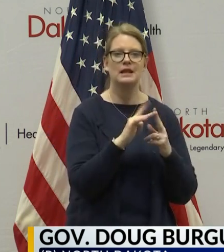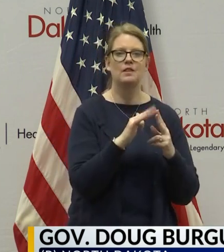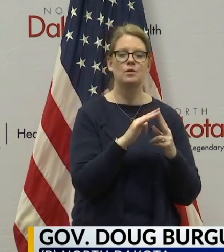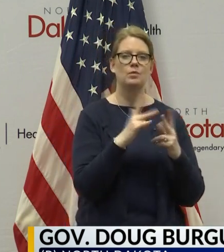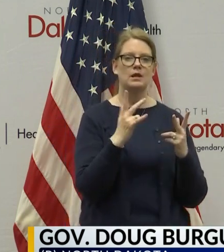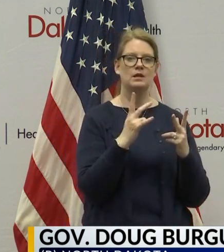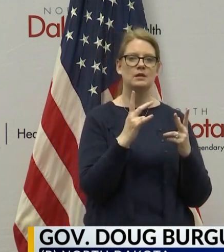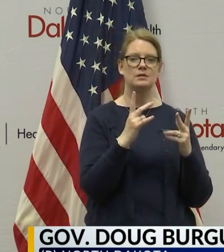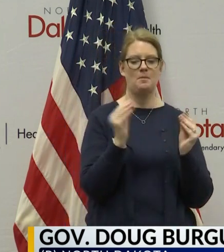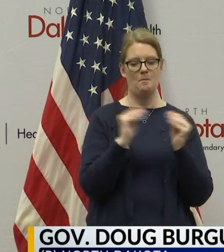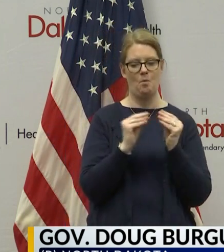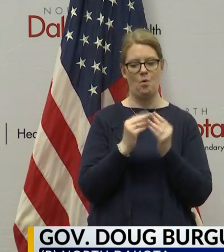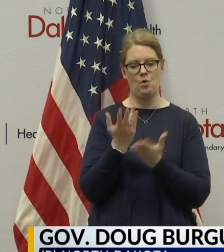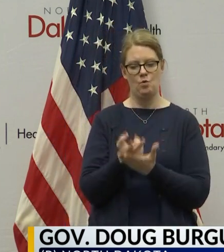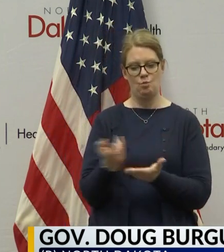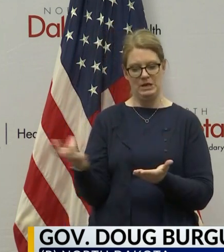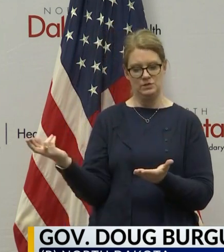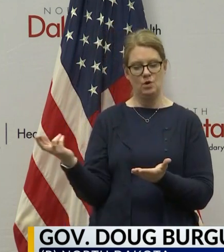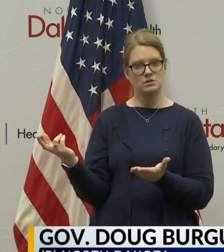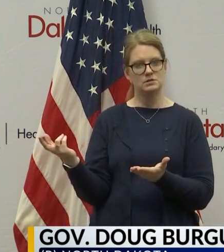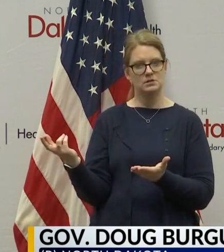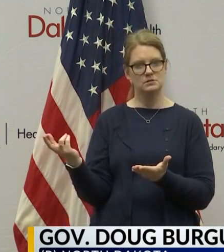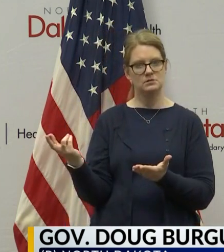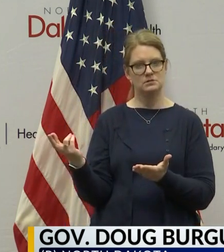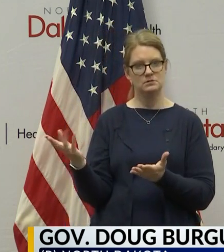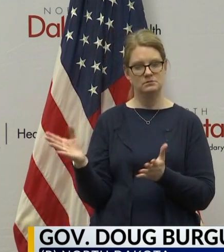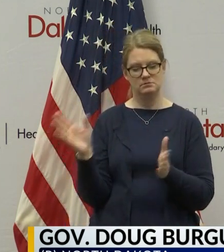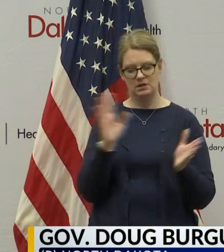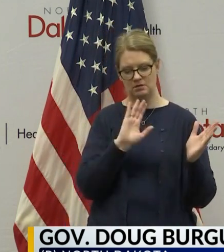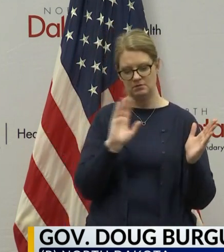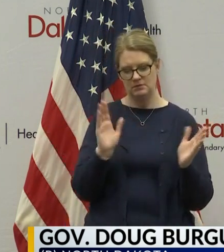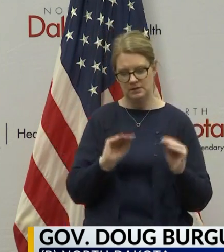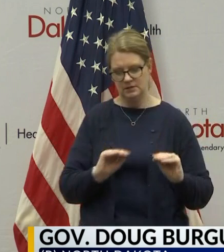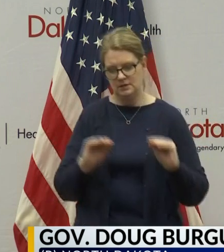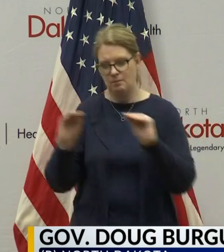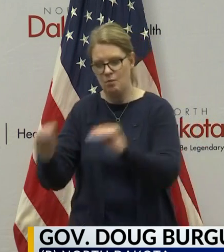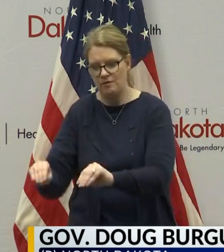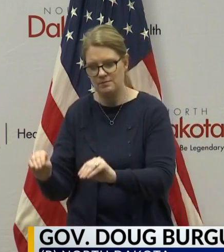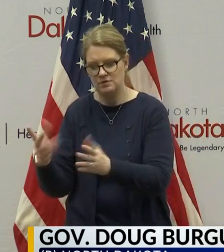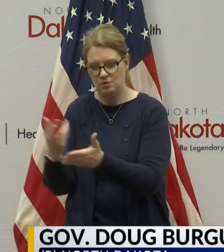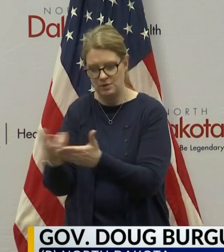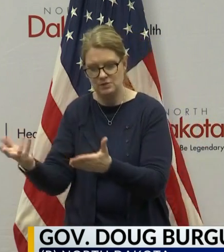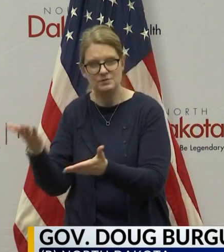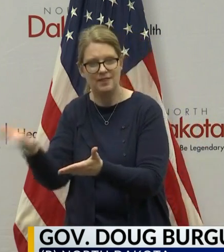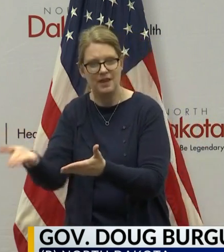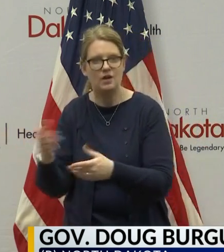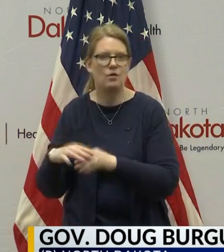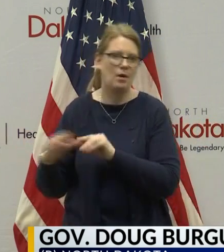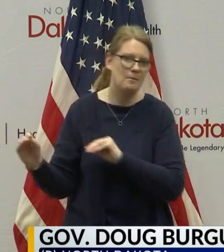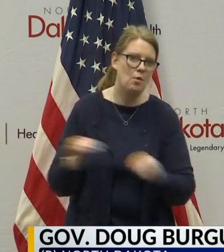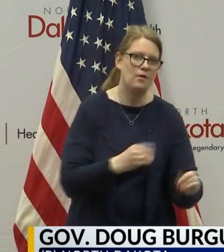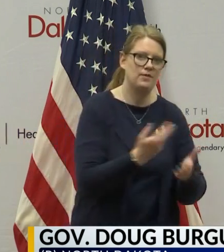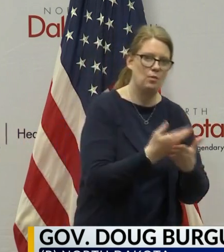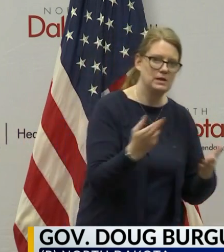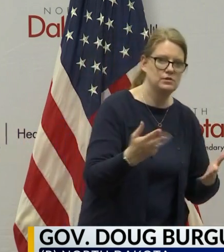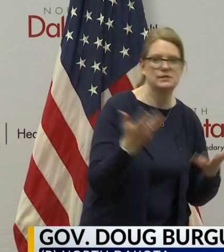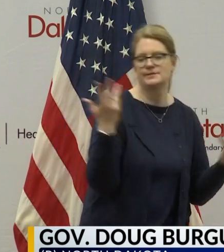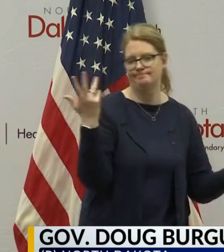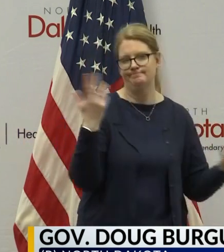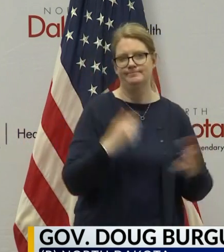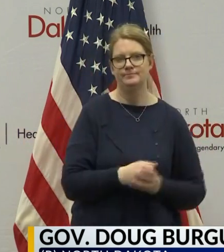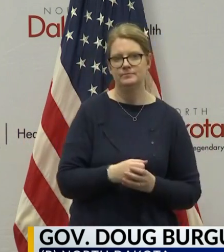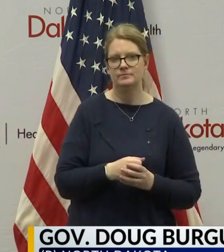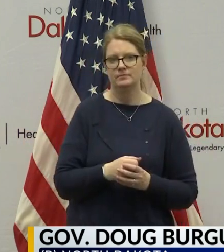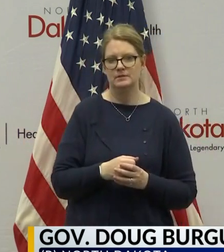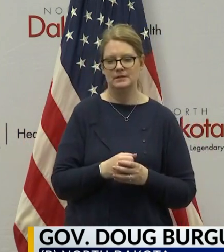move more resources to where the surge is occurring, or we've got to move the patients to where we've got the resources. Uh, and that's going to include, uh,